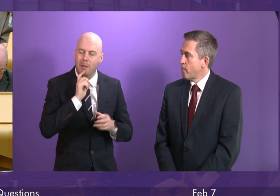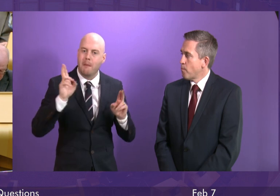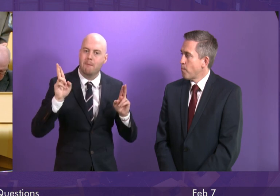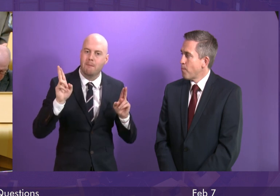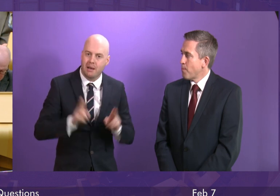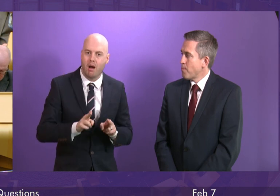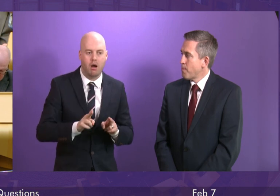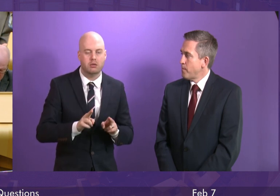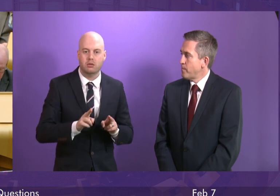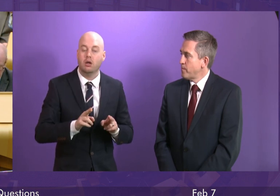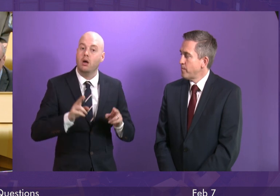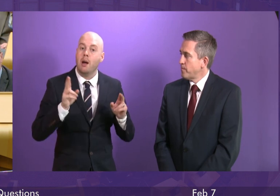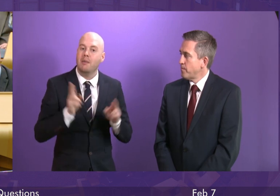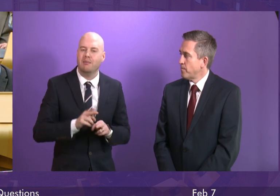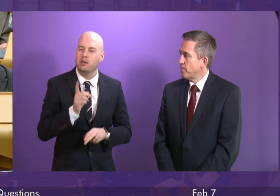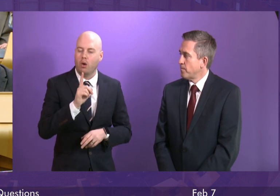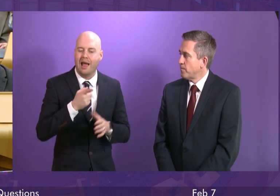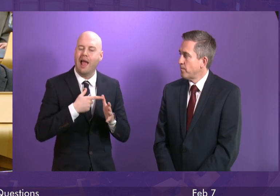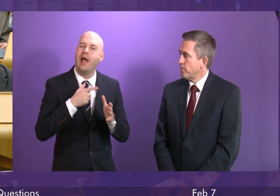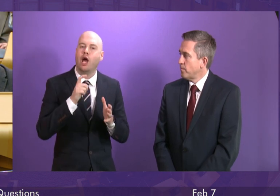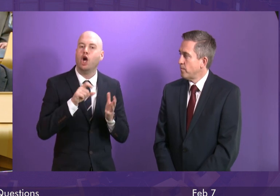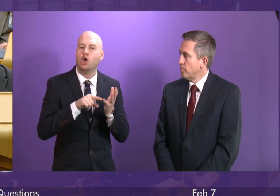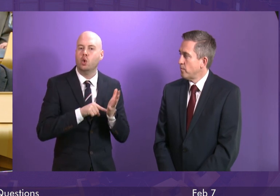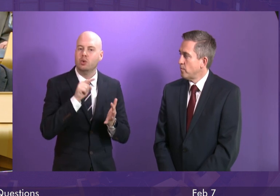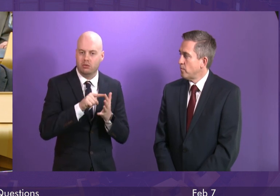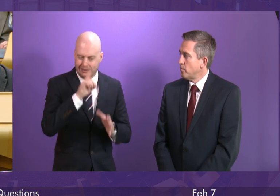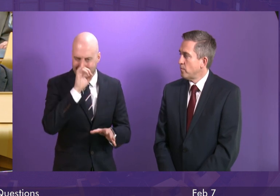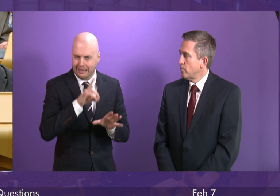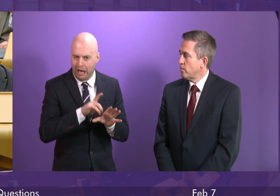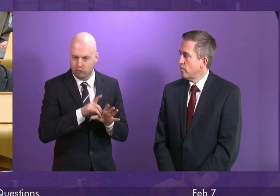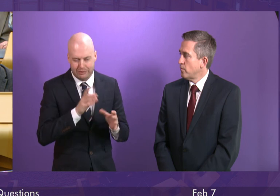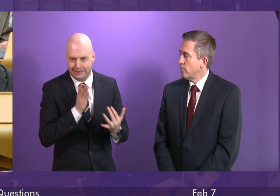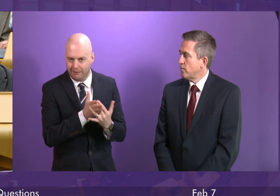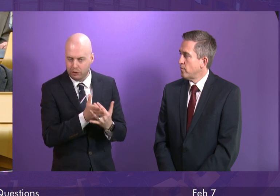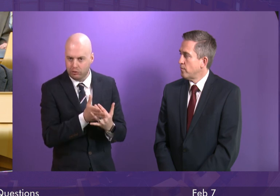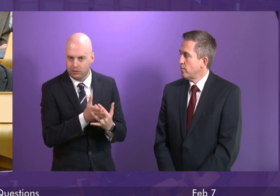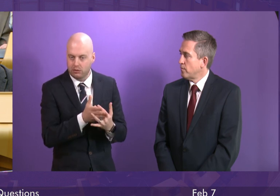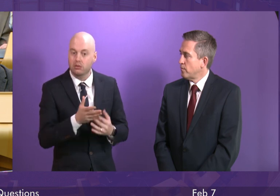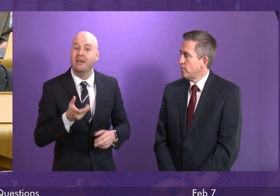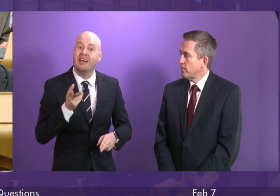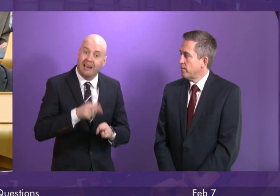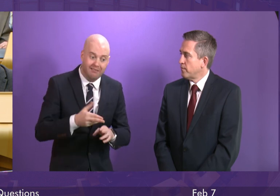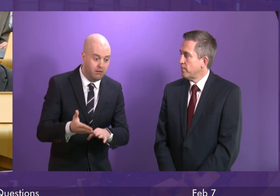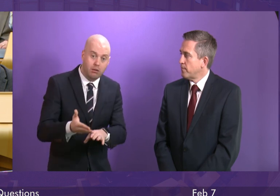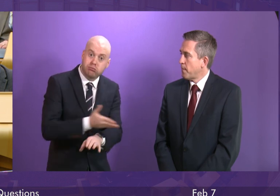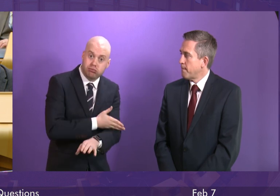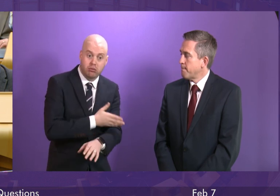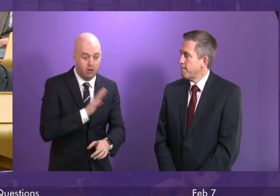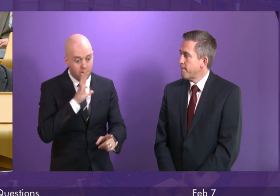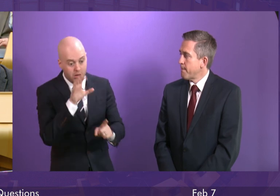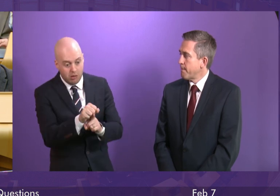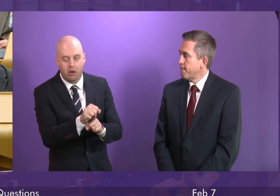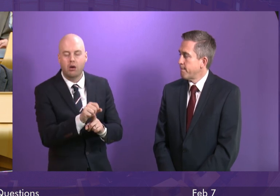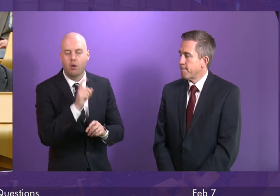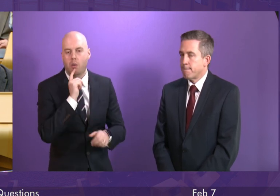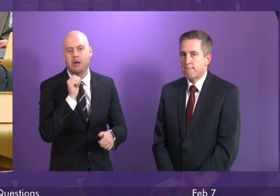the need for acute psychiatric interventions The earlier we can support young people the greater will be our chance